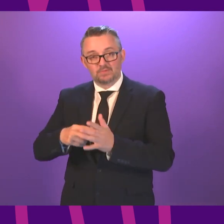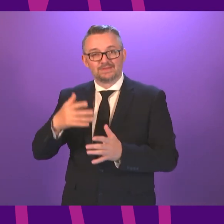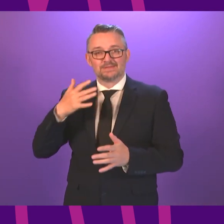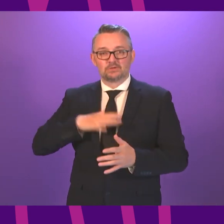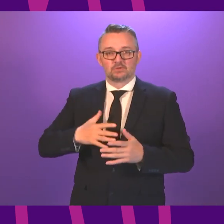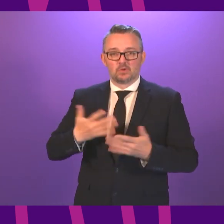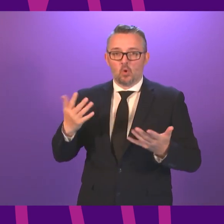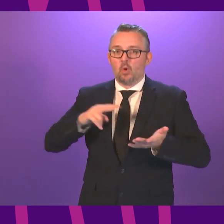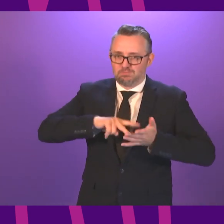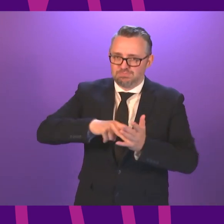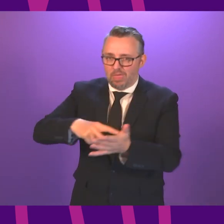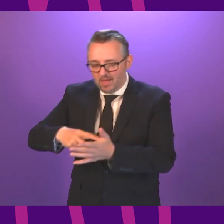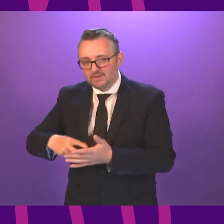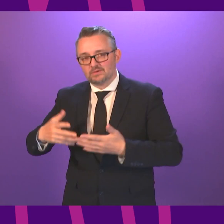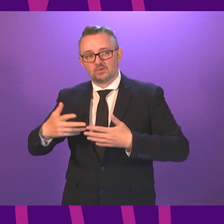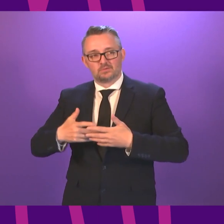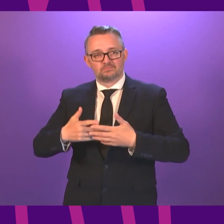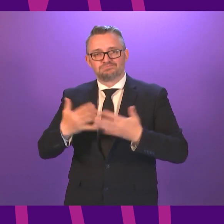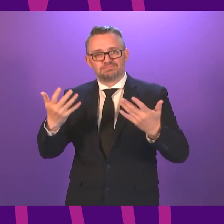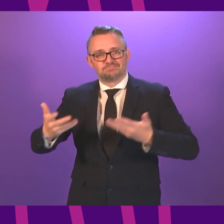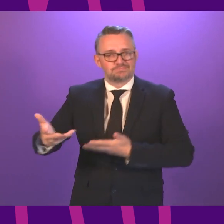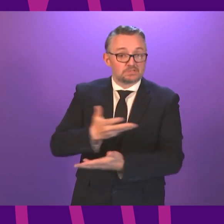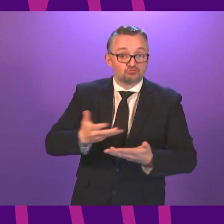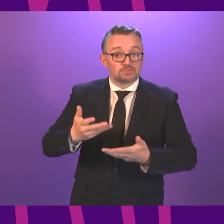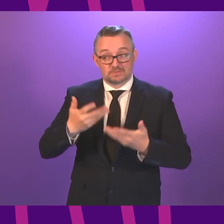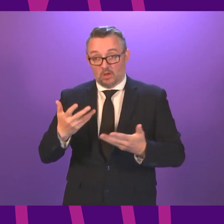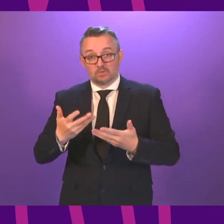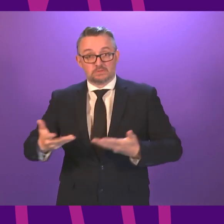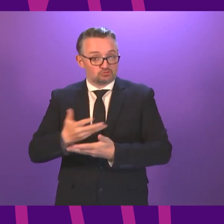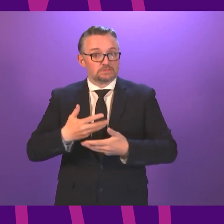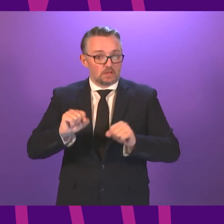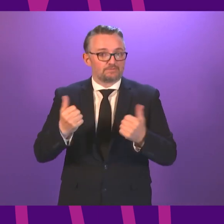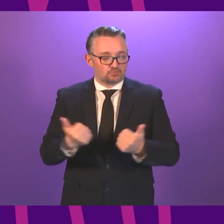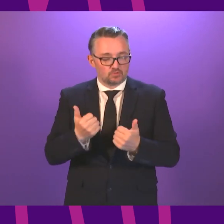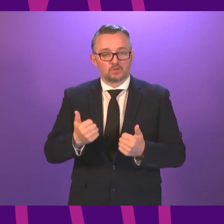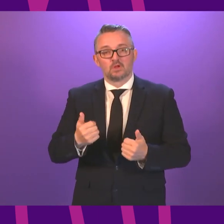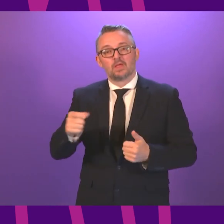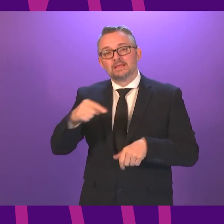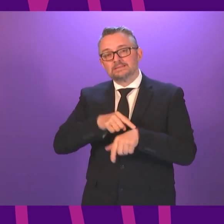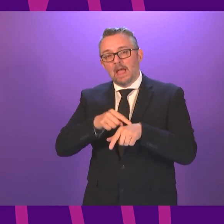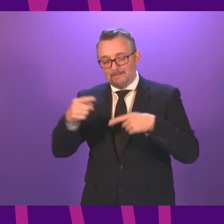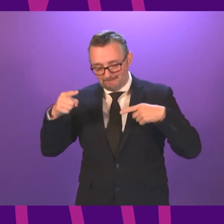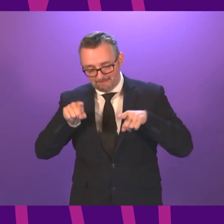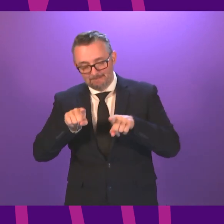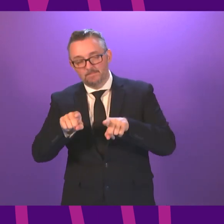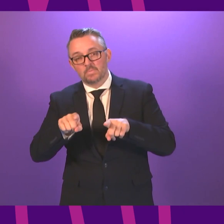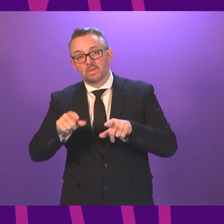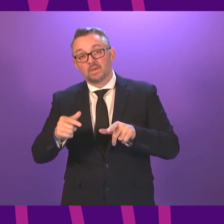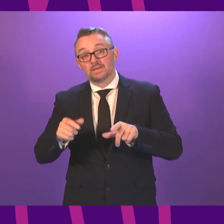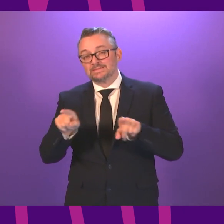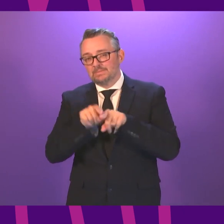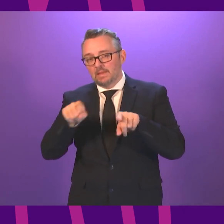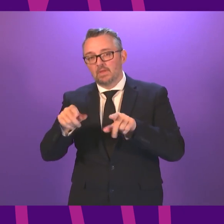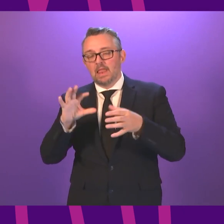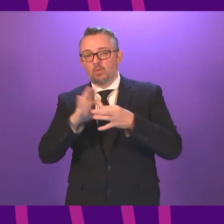lots of planning and lots of discussions much of that is already underway the timescale of course aligns with the end of the current